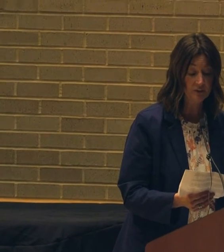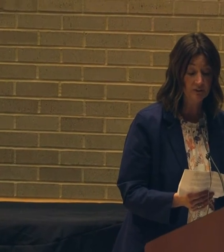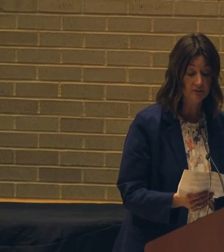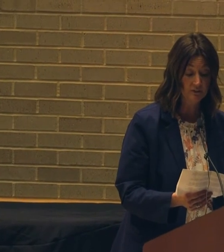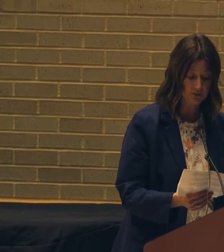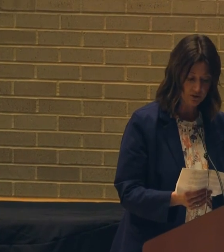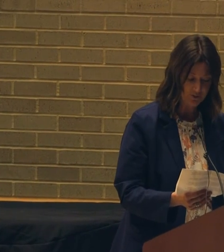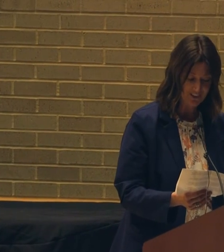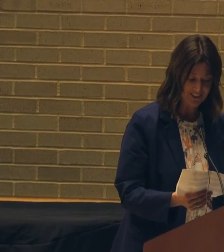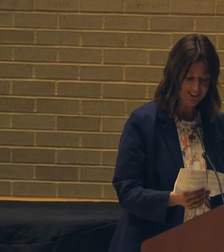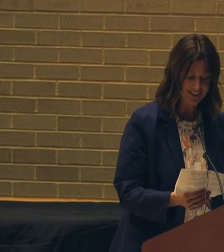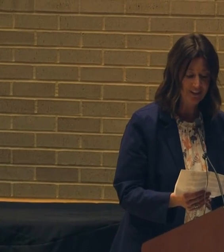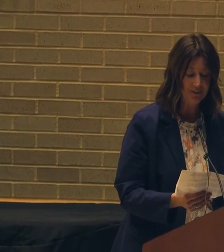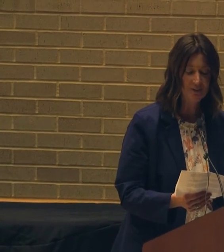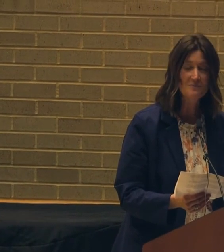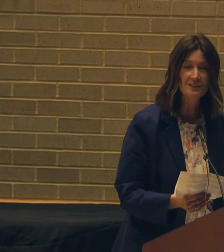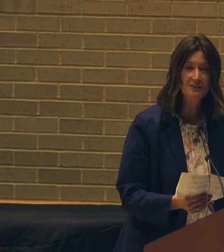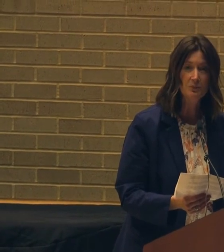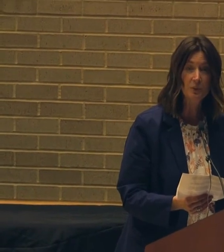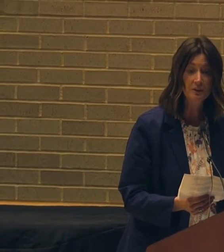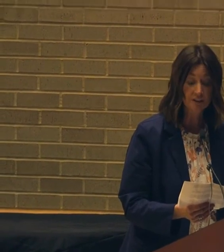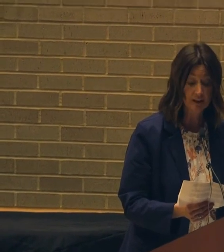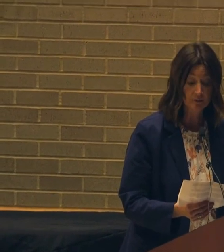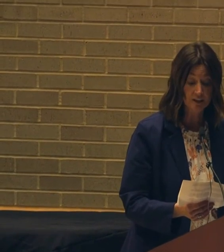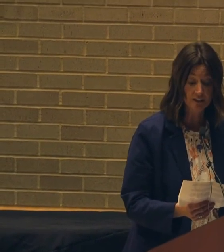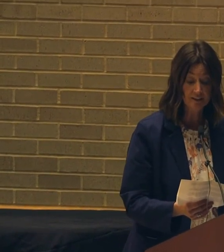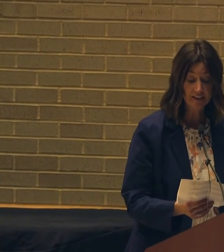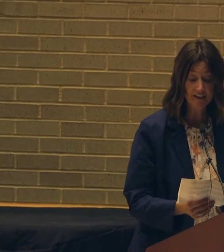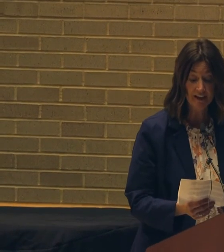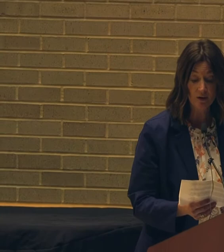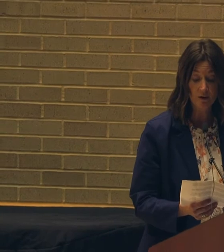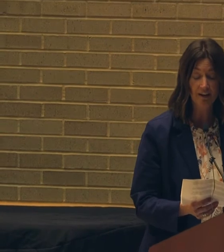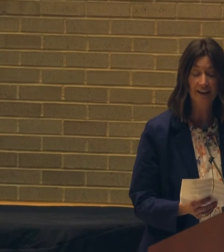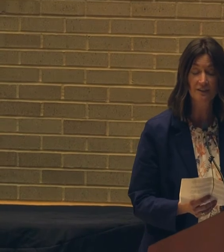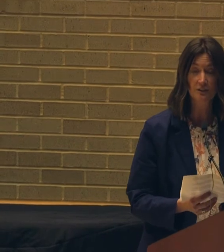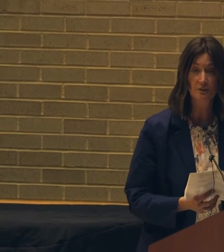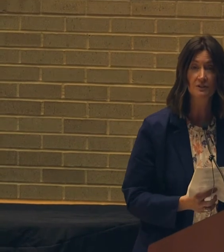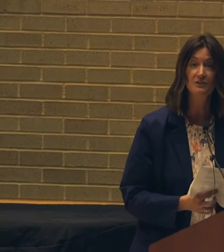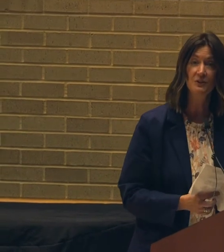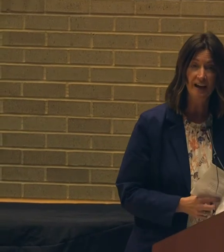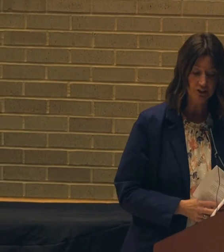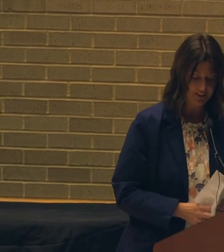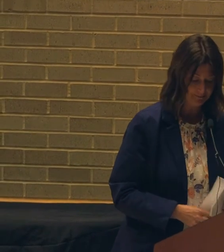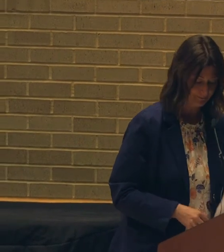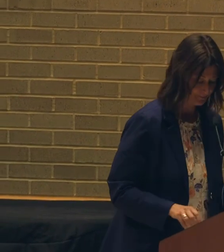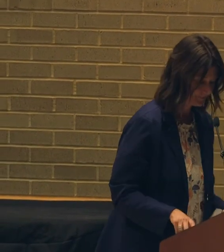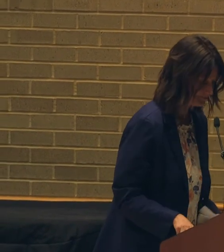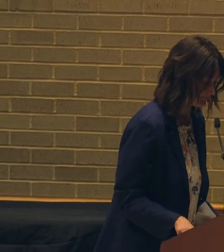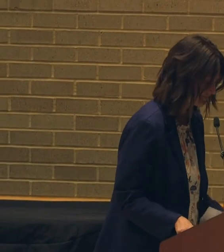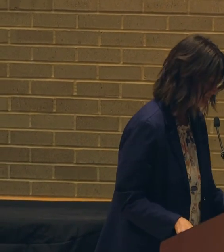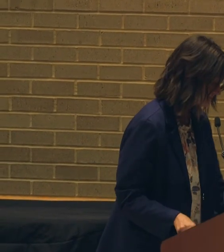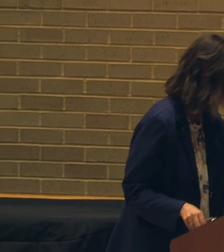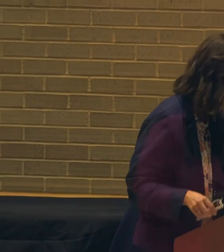staff at Diverse Works for their amazing support and collaboration, and now I'll hand it over to Ashley.